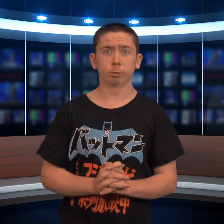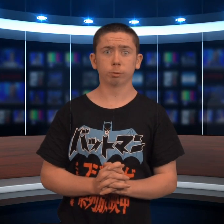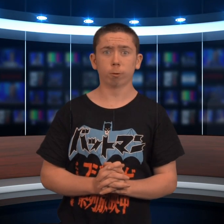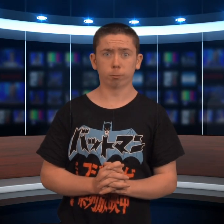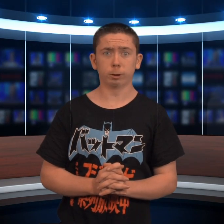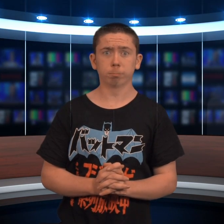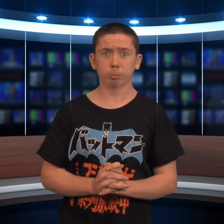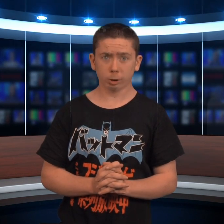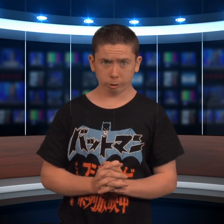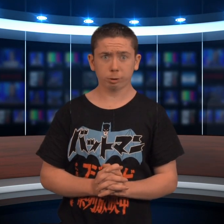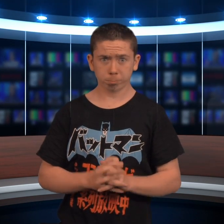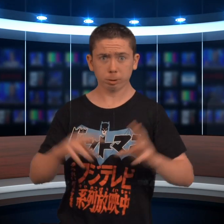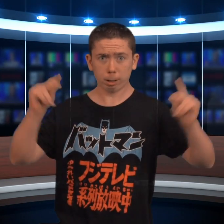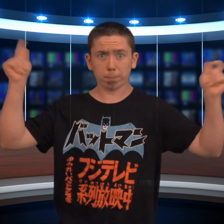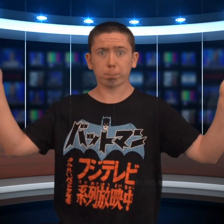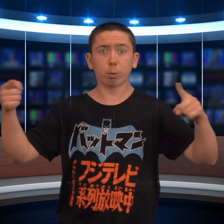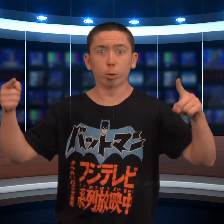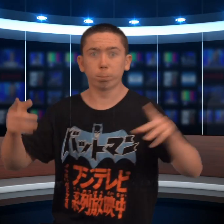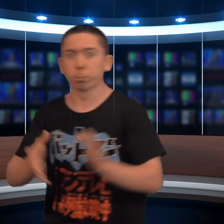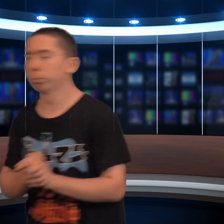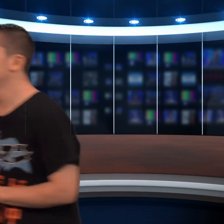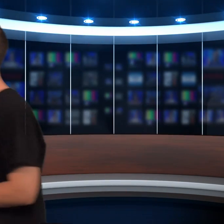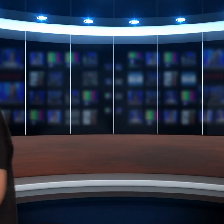Hopefully. Let's boop! Thank you.